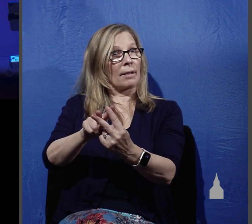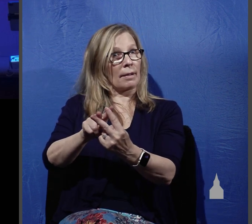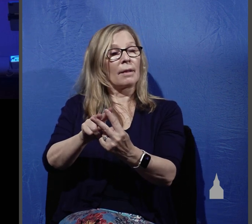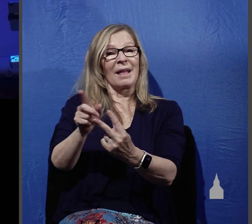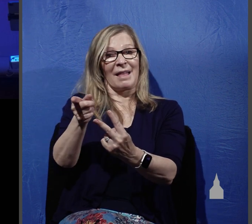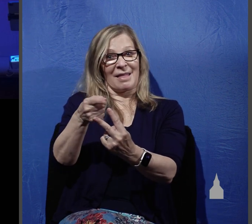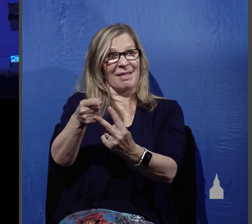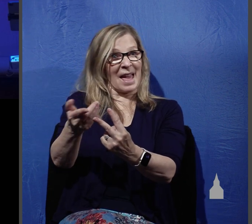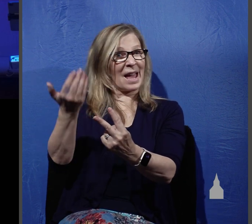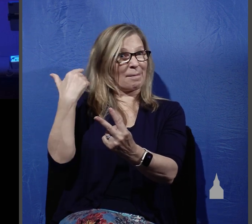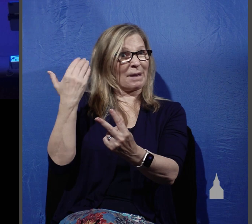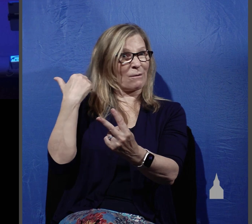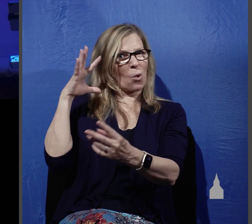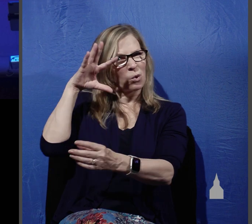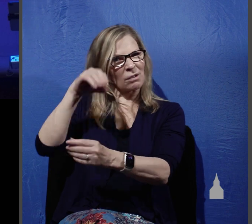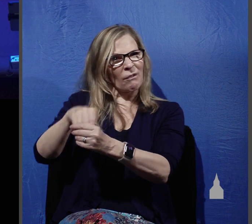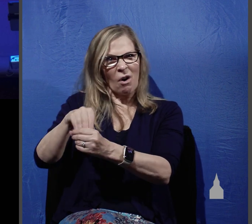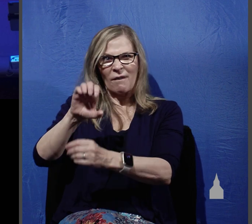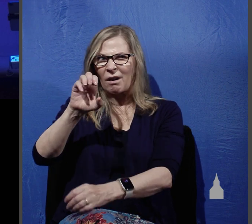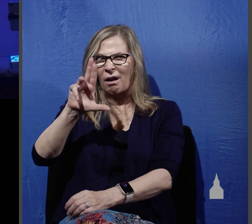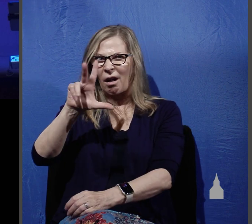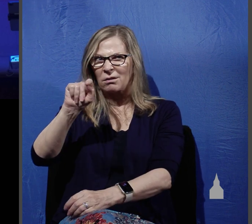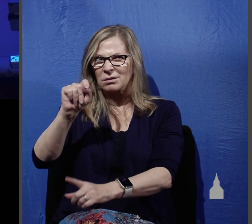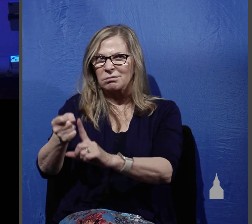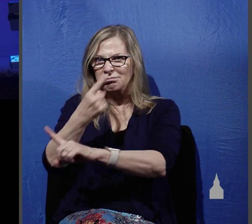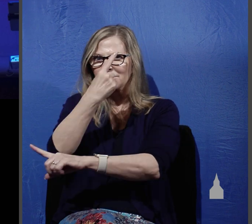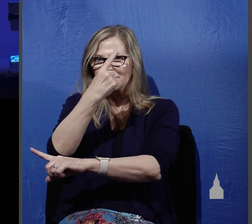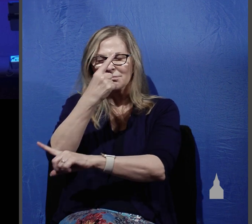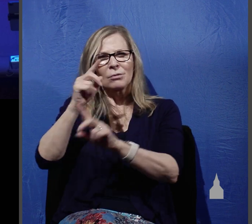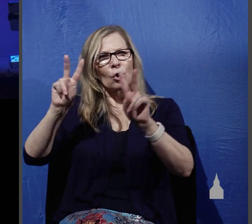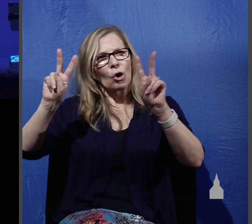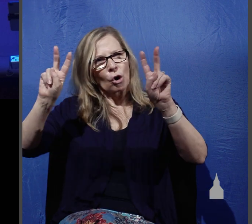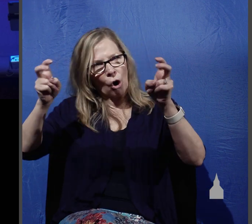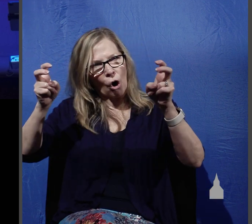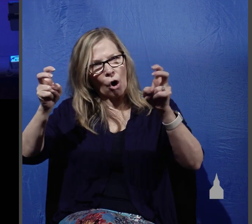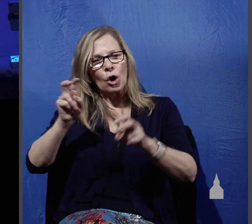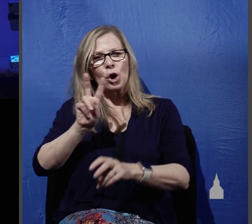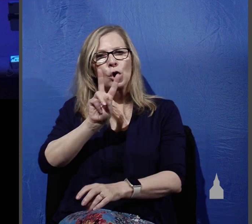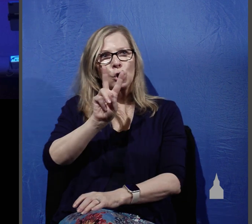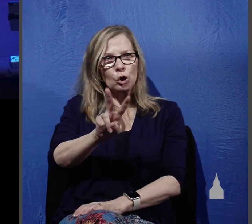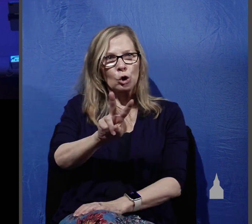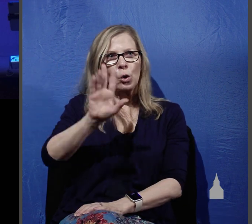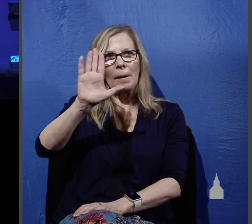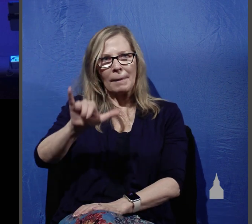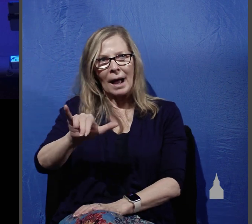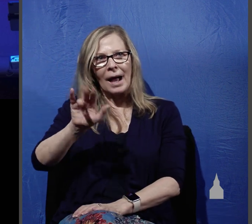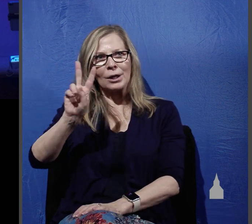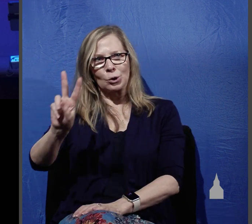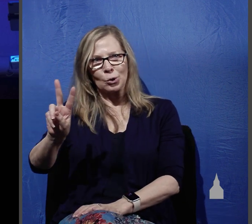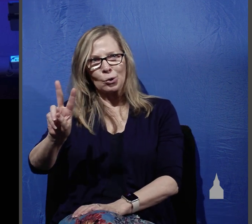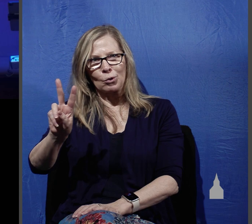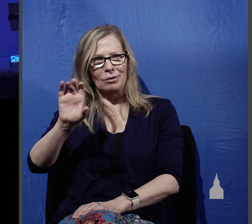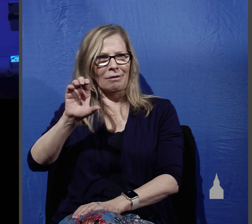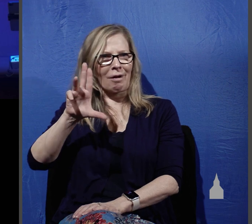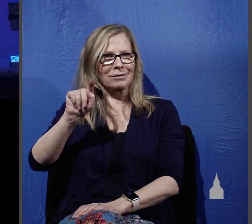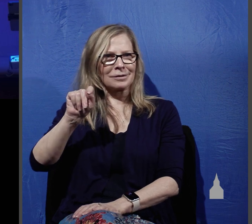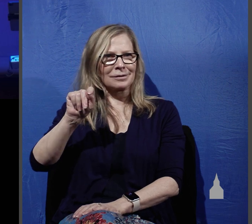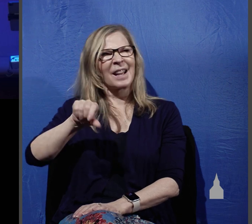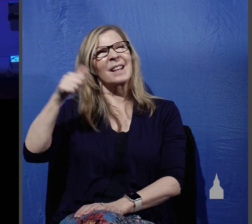had been involved in a cult commonly known as two by twos. The cult has another name but they're